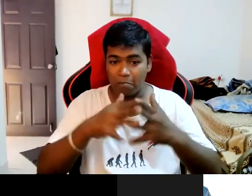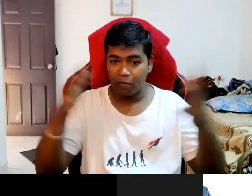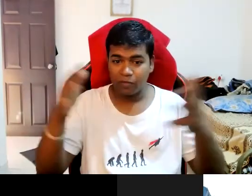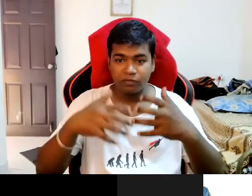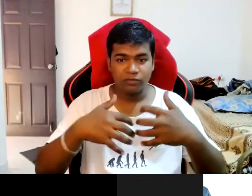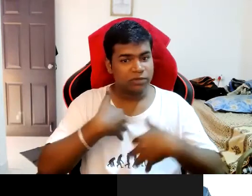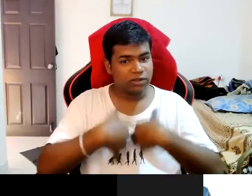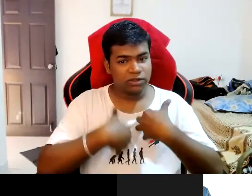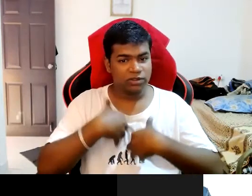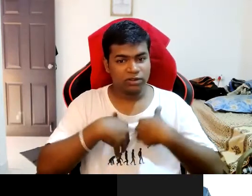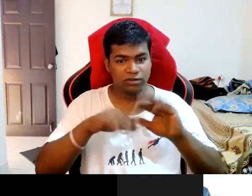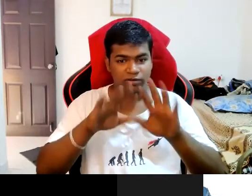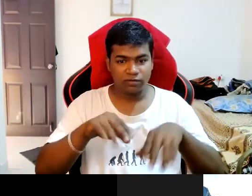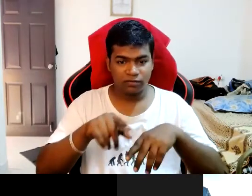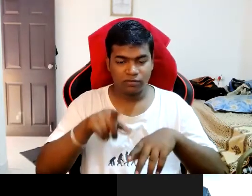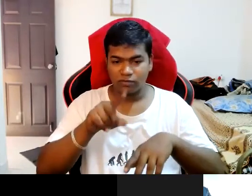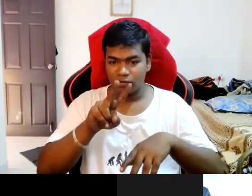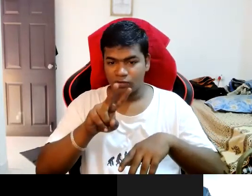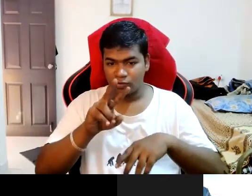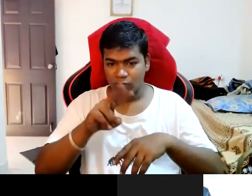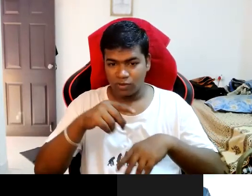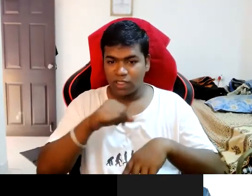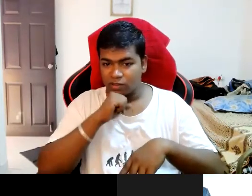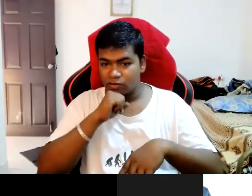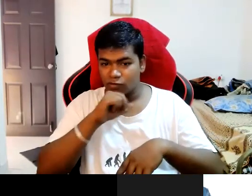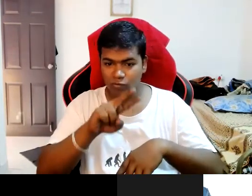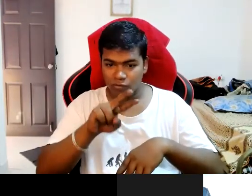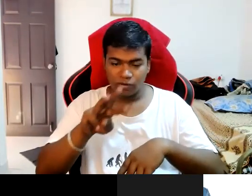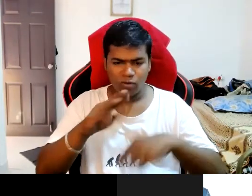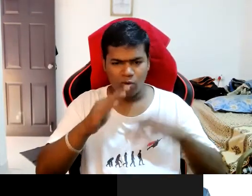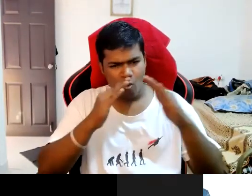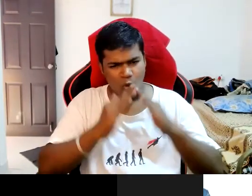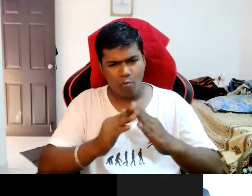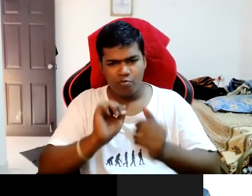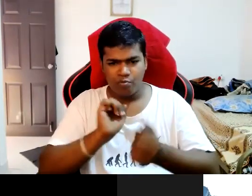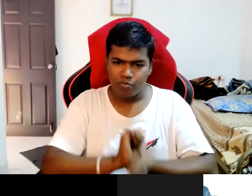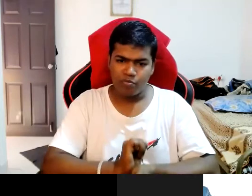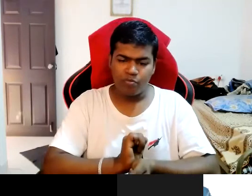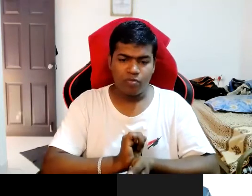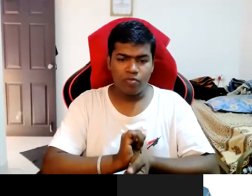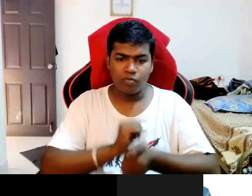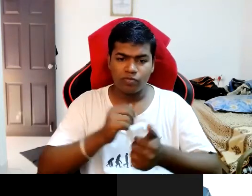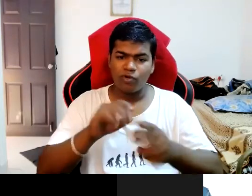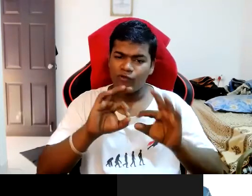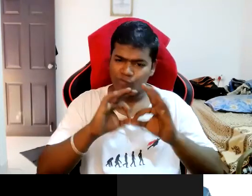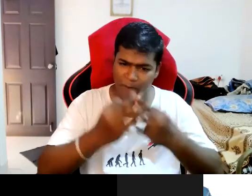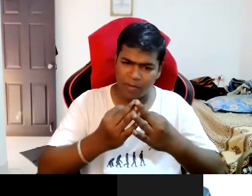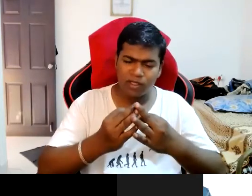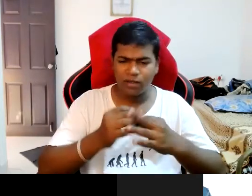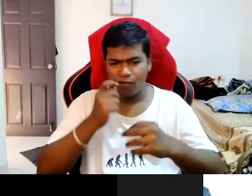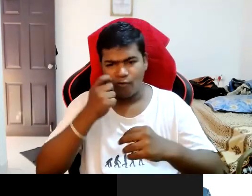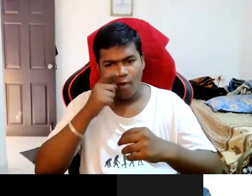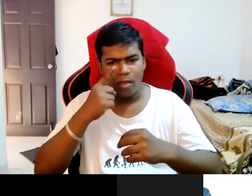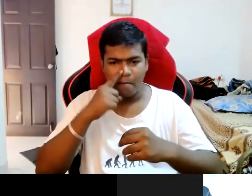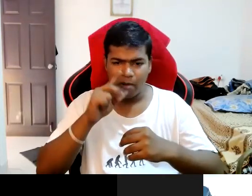because uh till 23 years I was in the home town with parents with family till 23